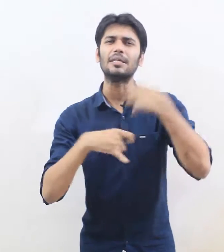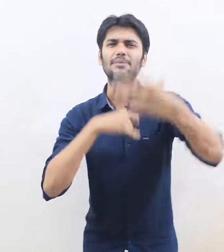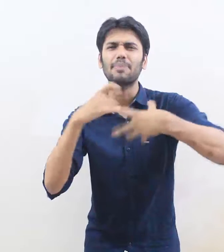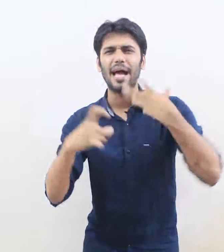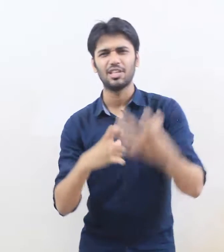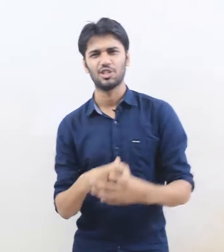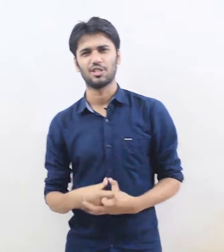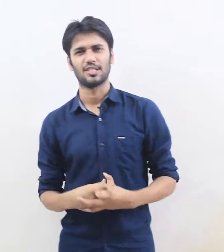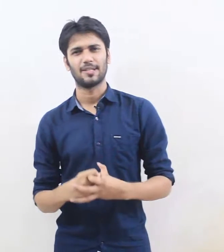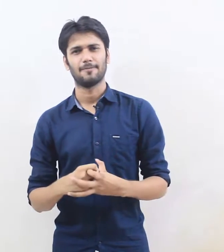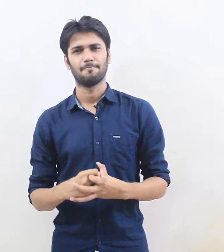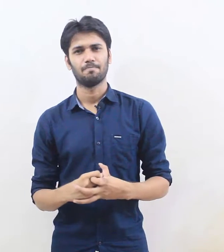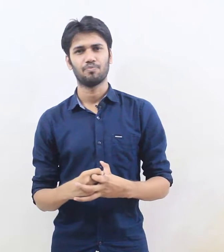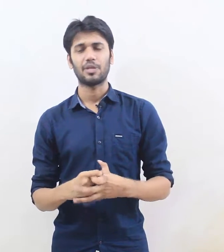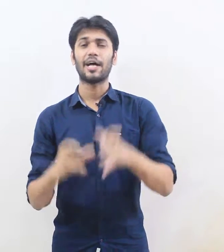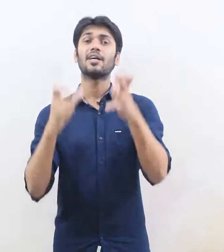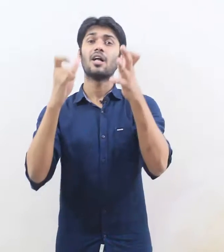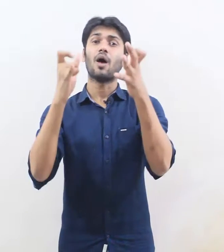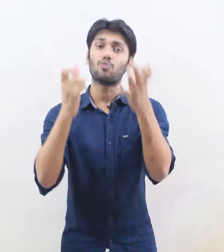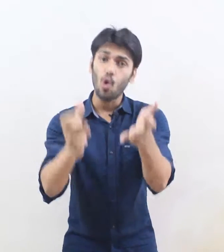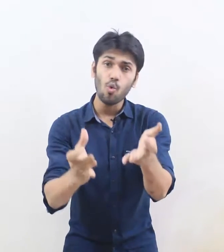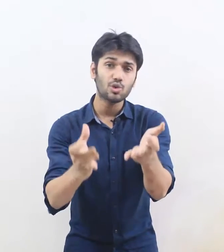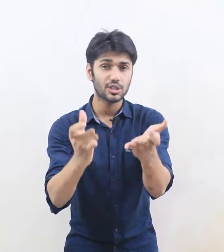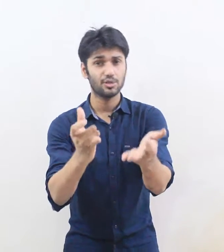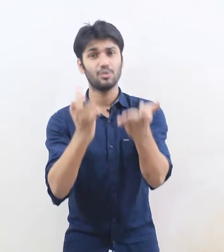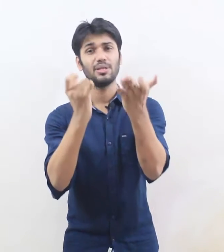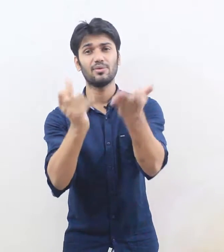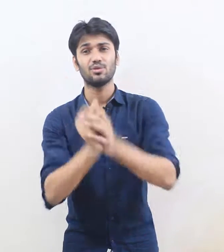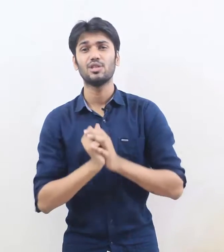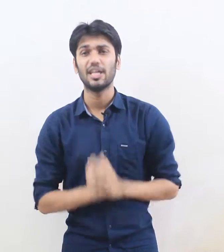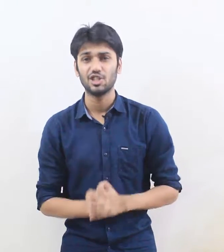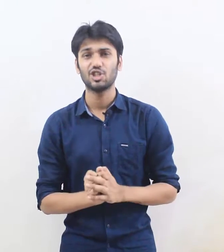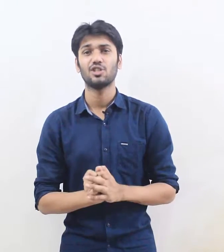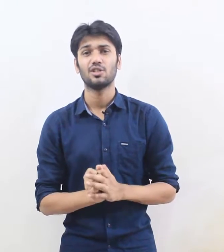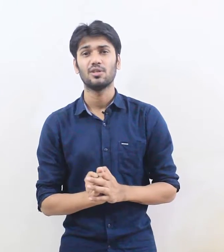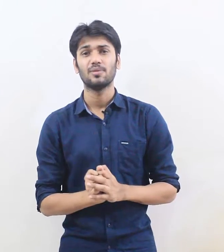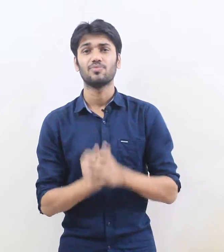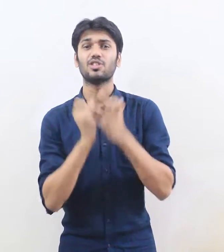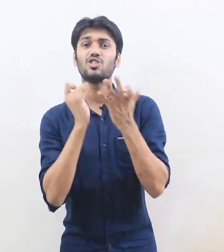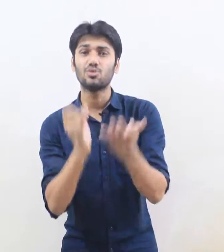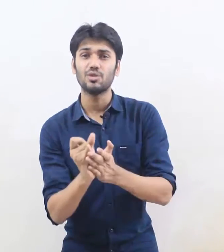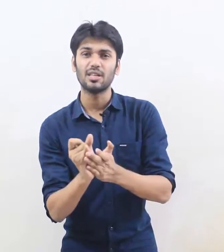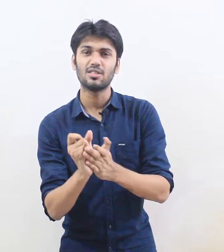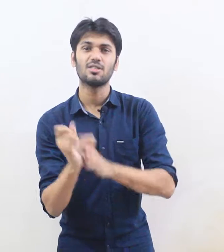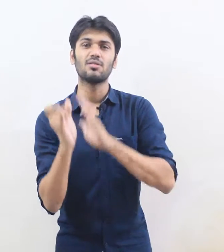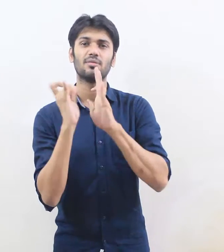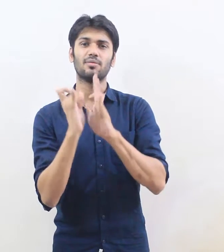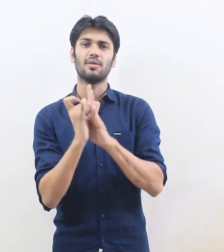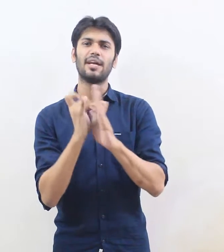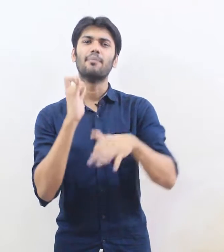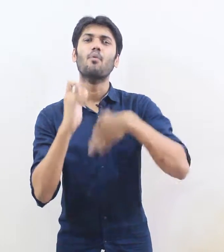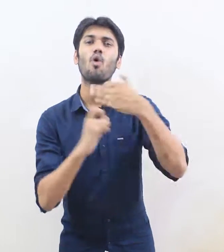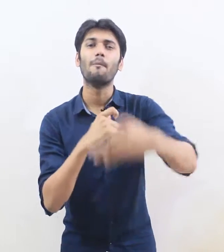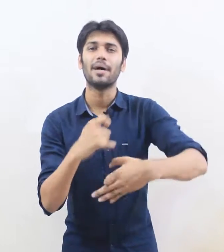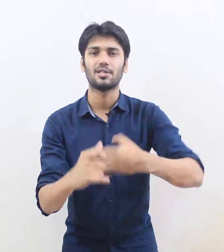imagined and of course you will be able to teach the students in a more better